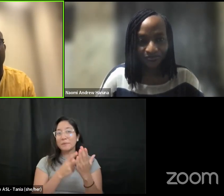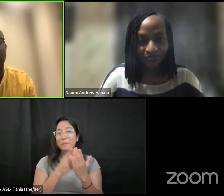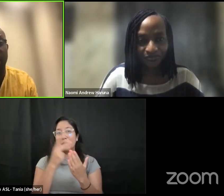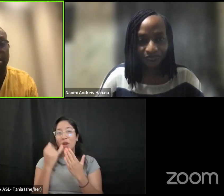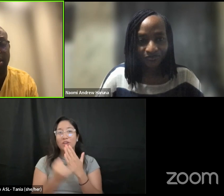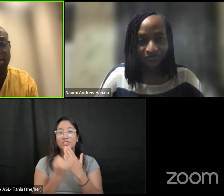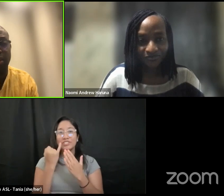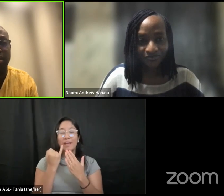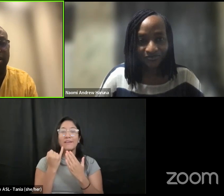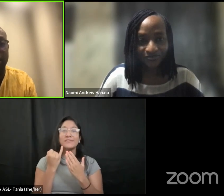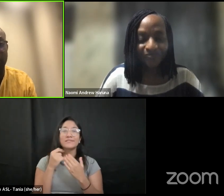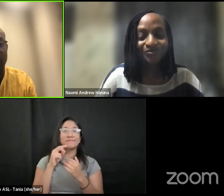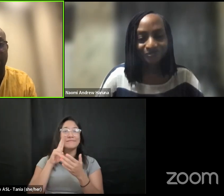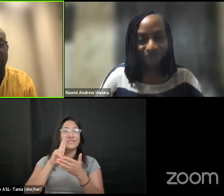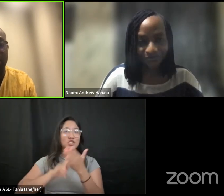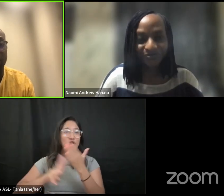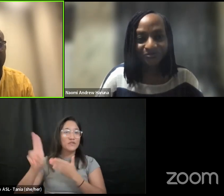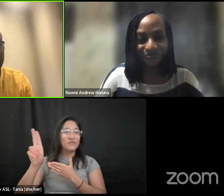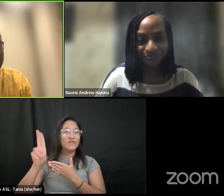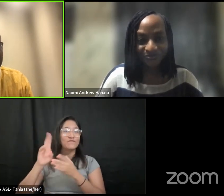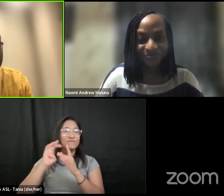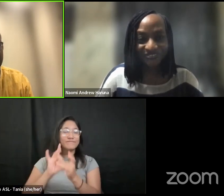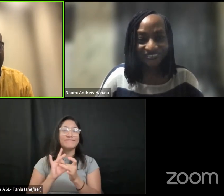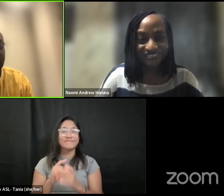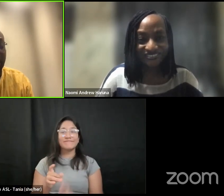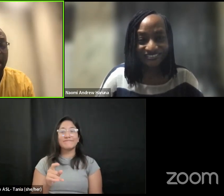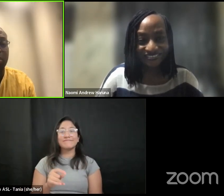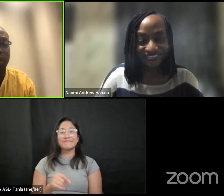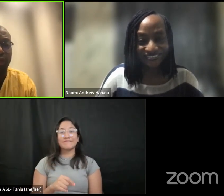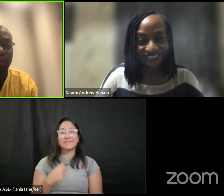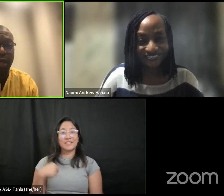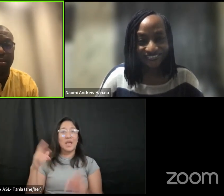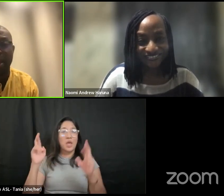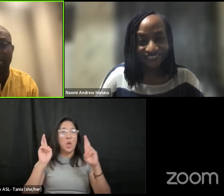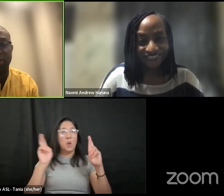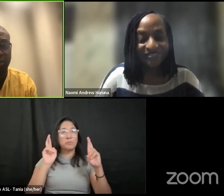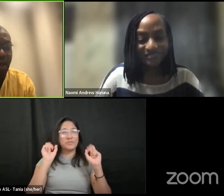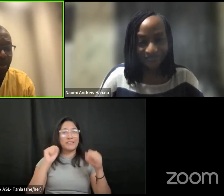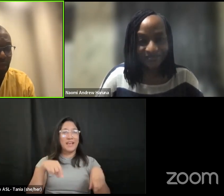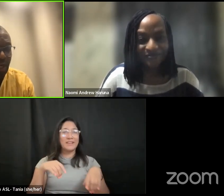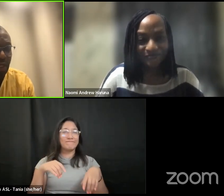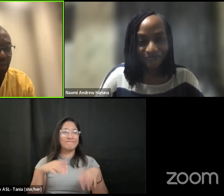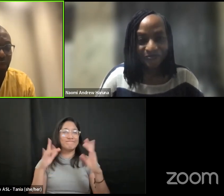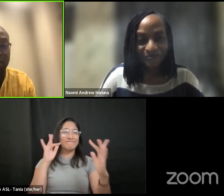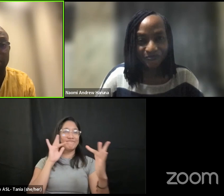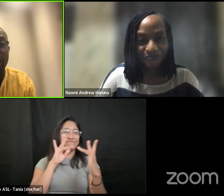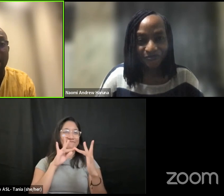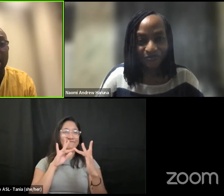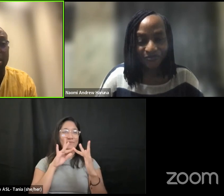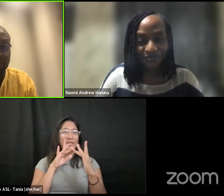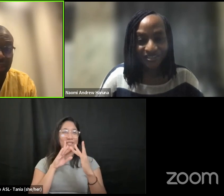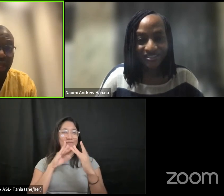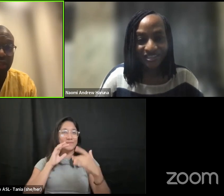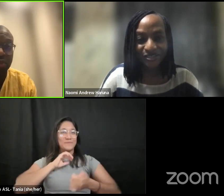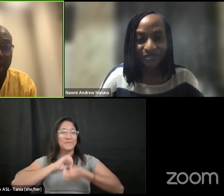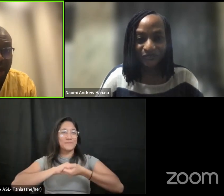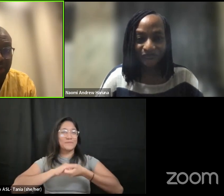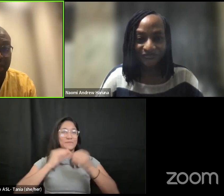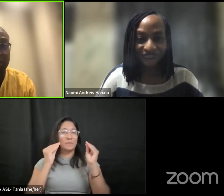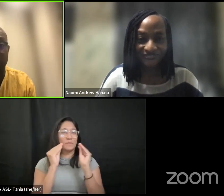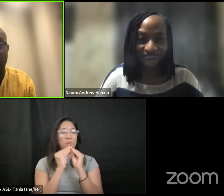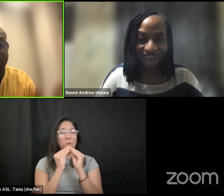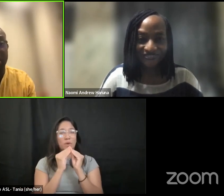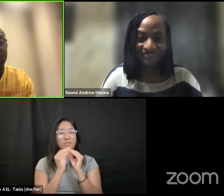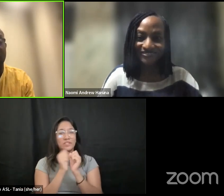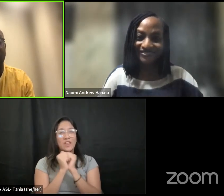i hope that you and i can connect sounds like there are a lot of things that we could we could collaborate on i'm happy to happy to connect with you a special thanks to